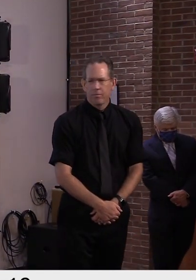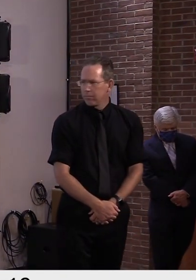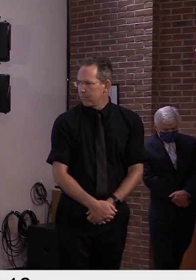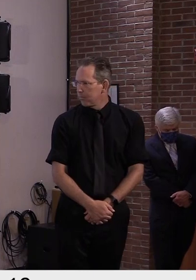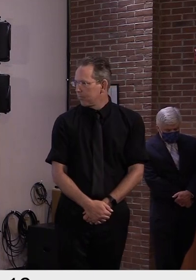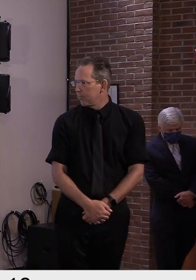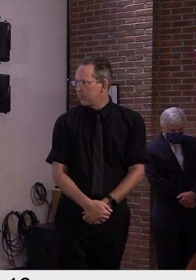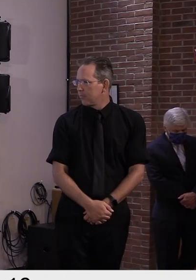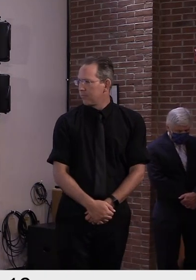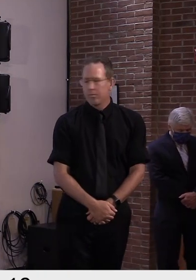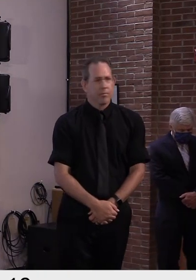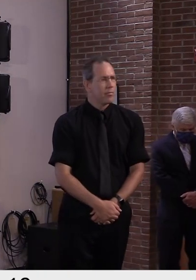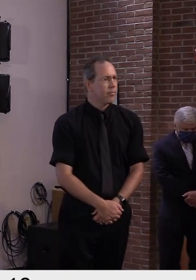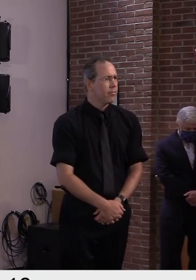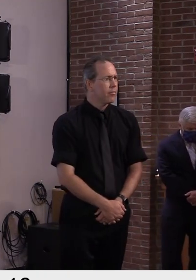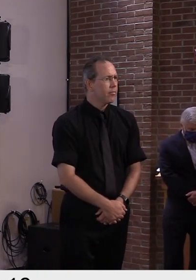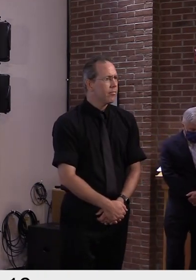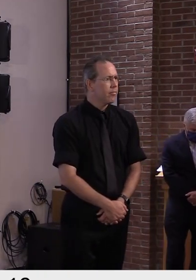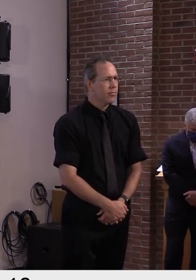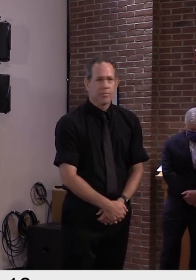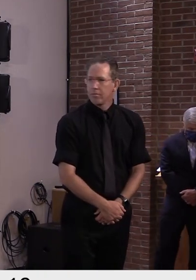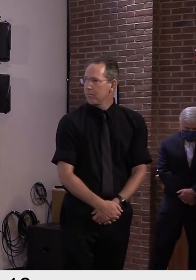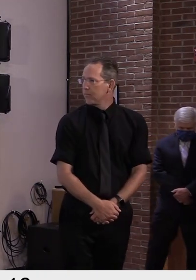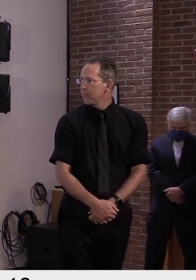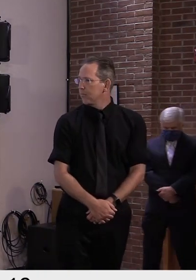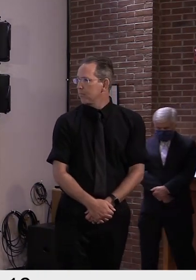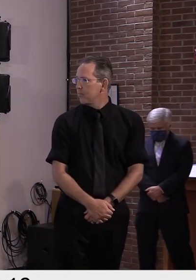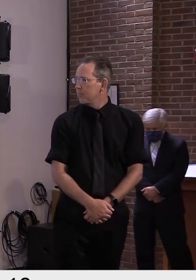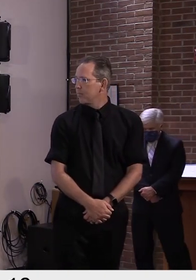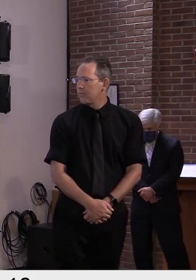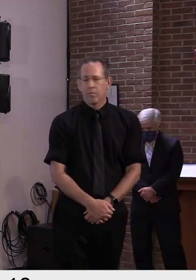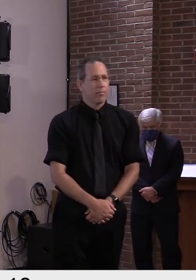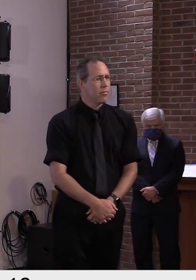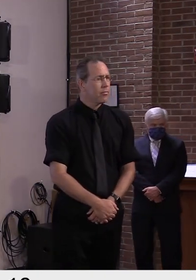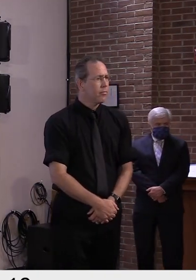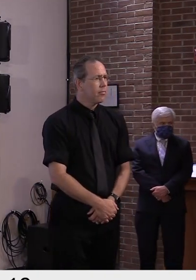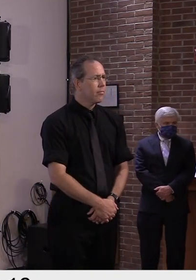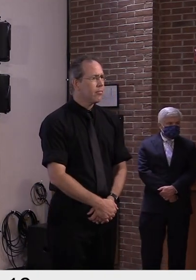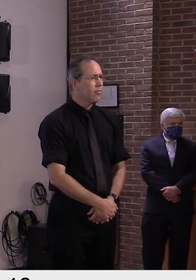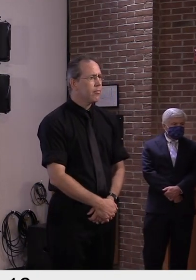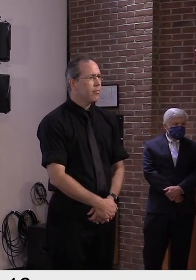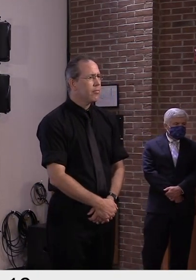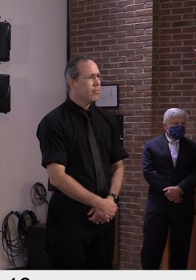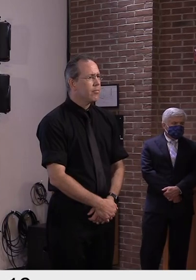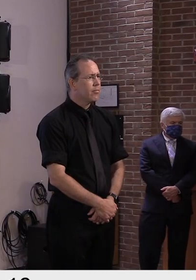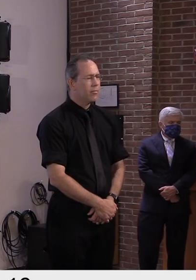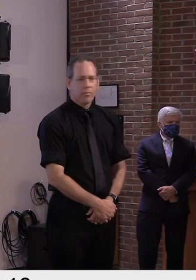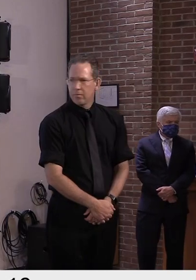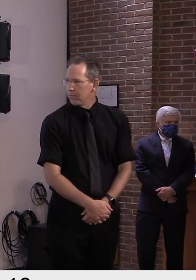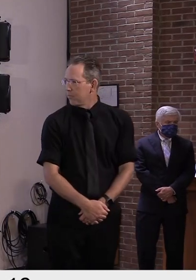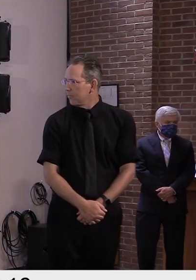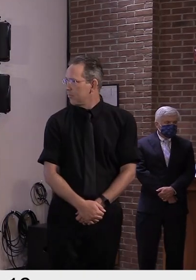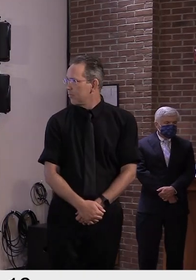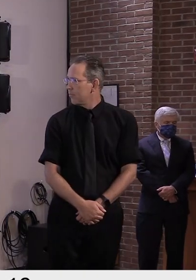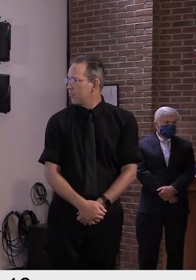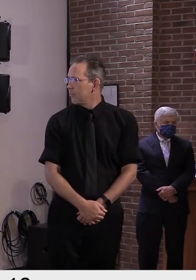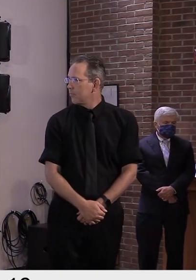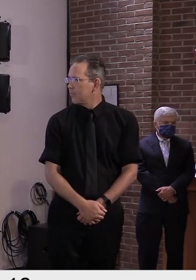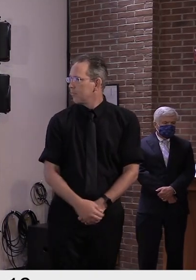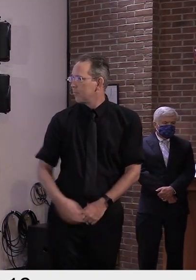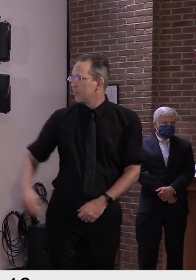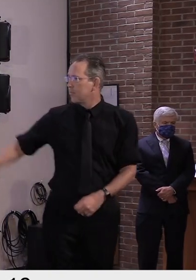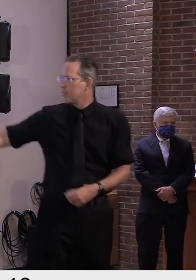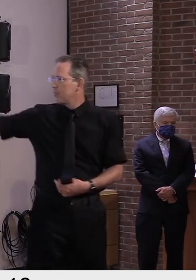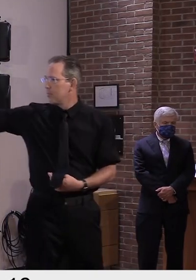400 to 799 active cases per million VT. Then 800 plus active cases per million million What